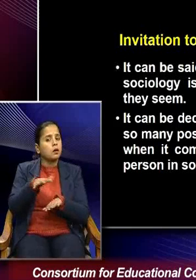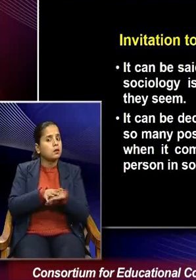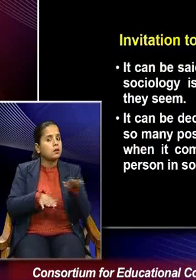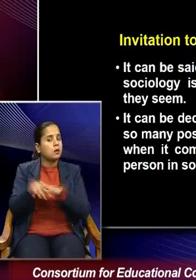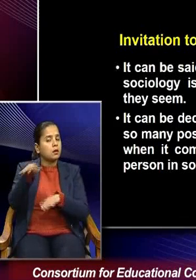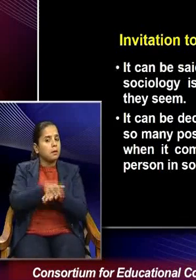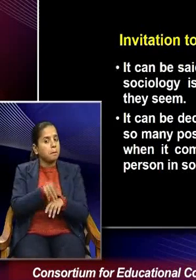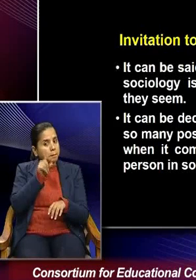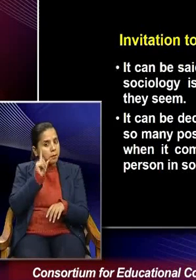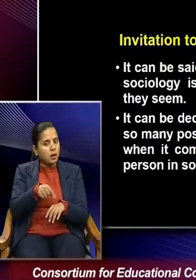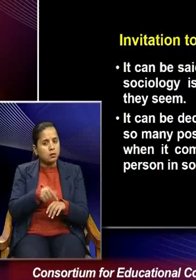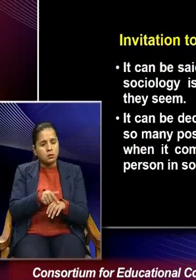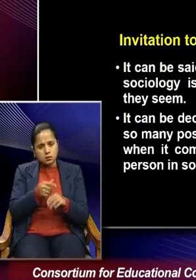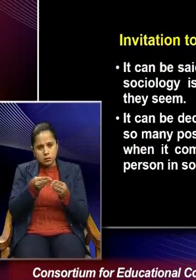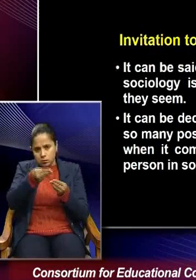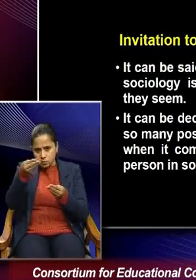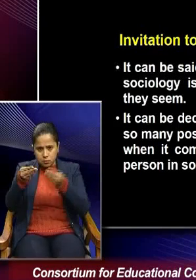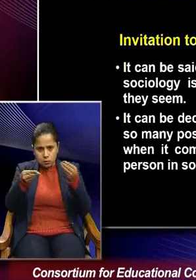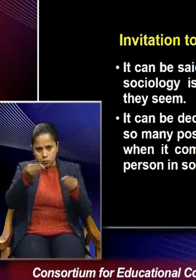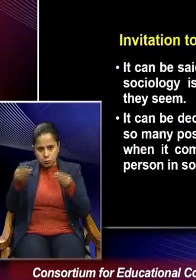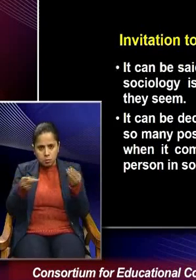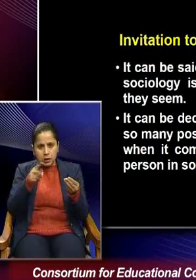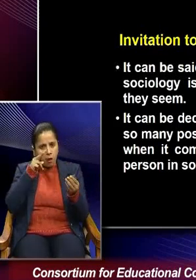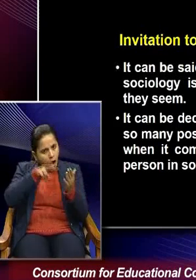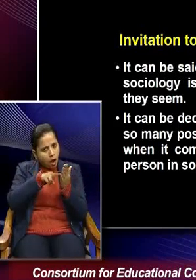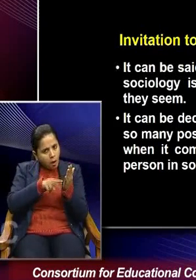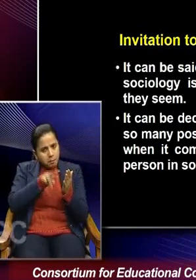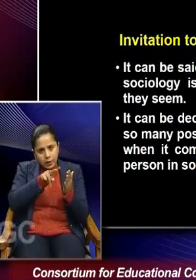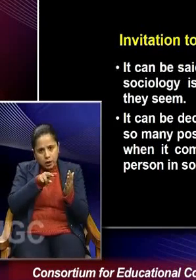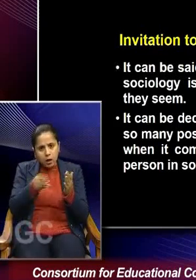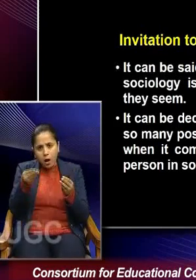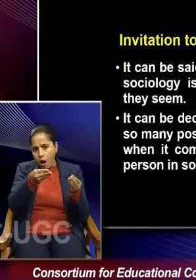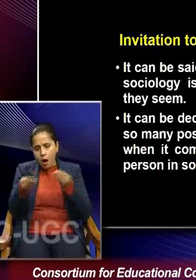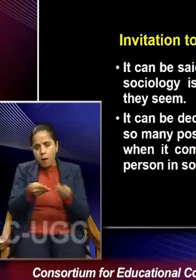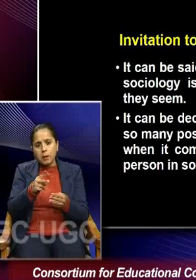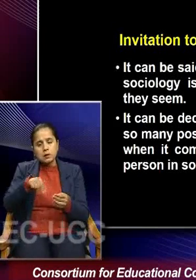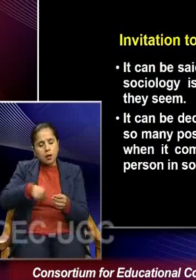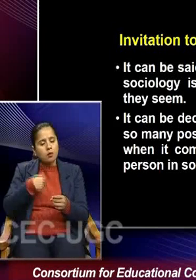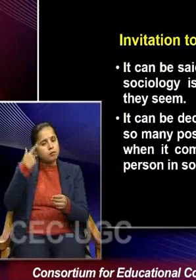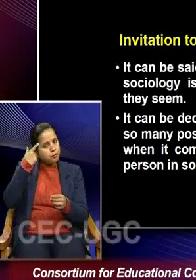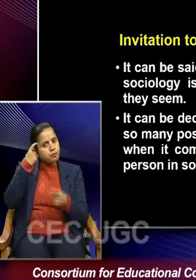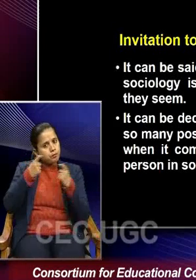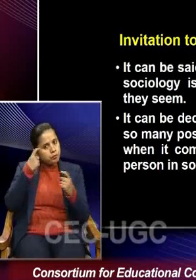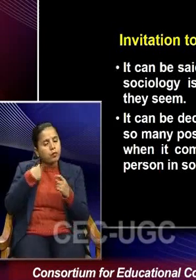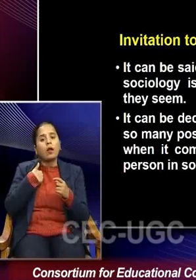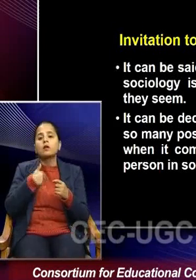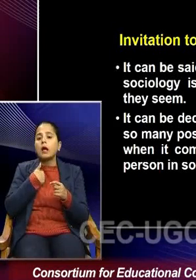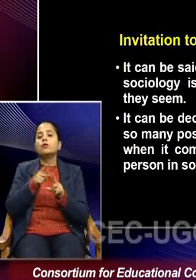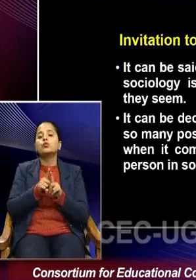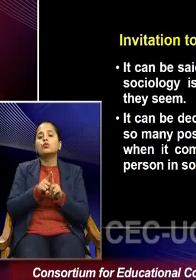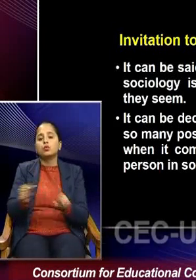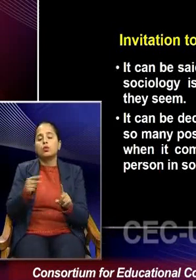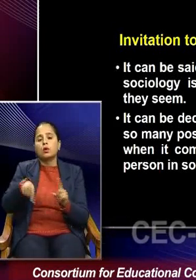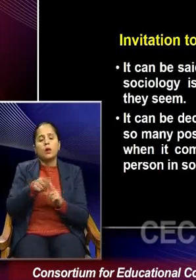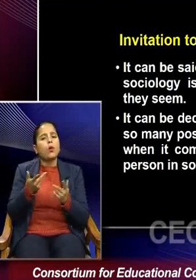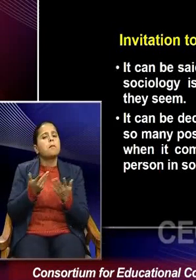taken out, one layer after the other and then try to provide a